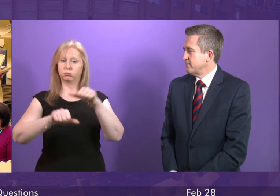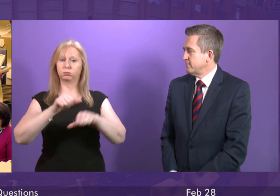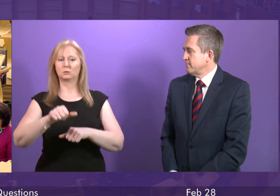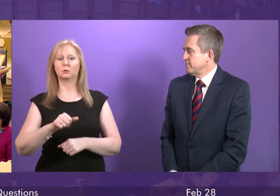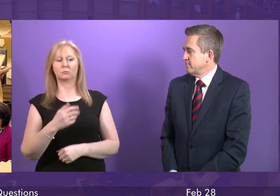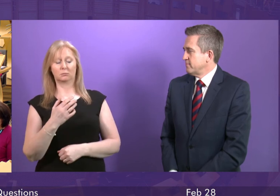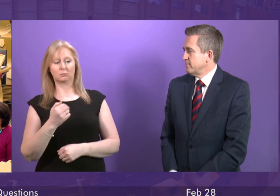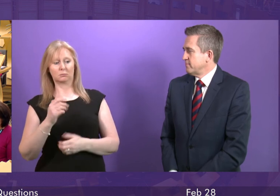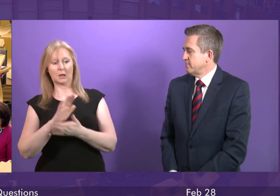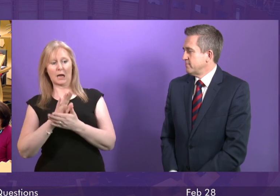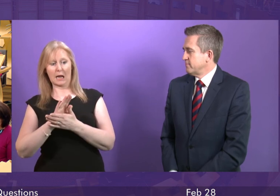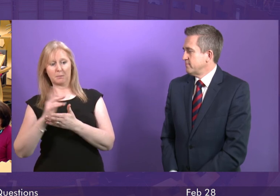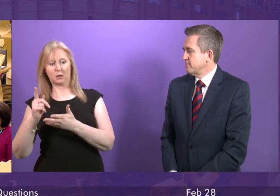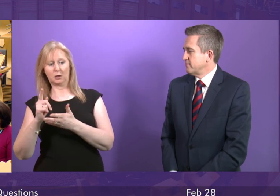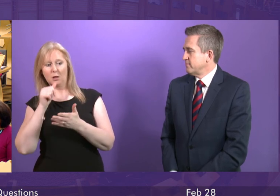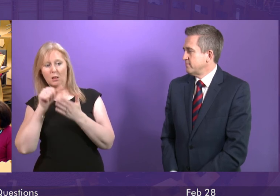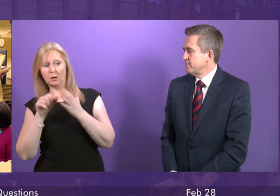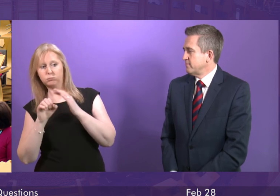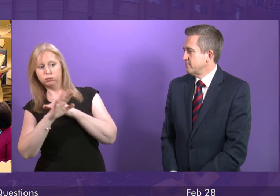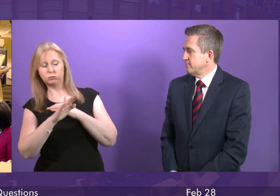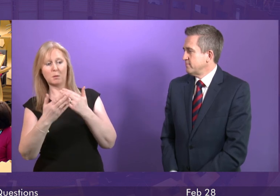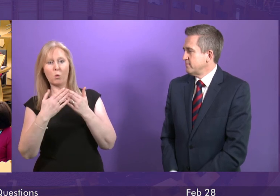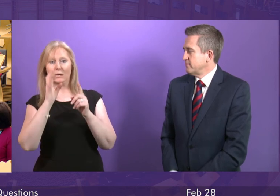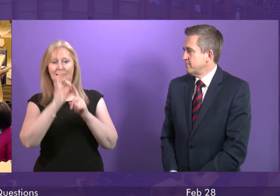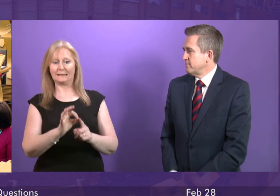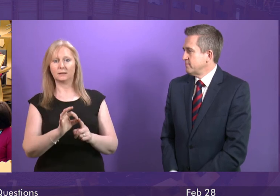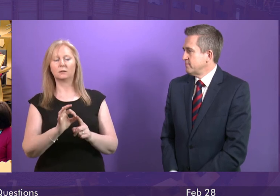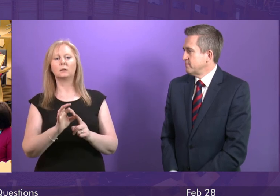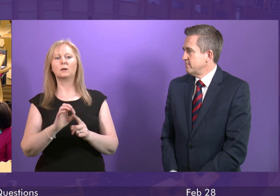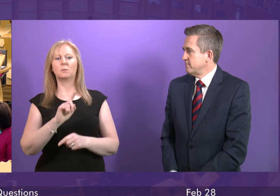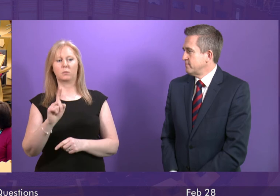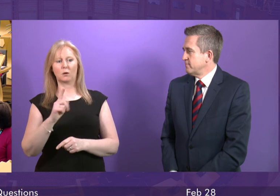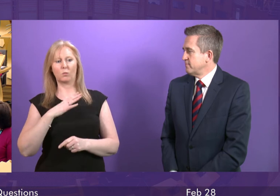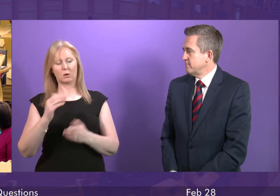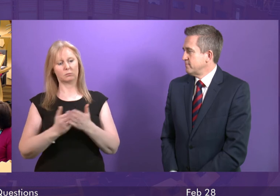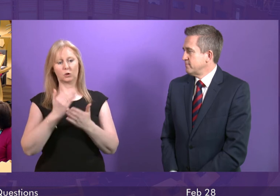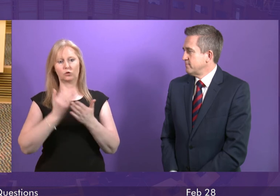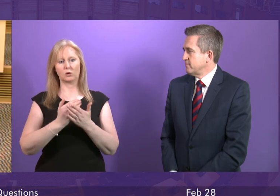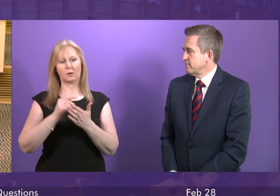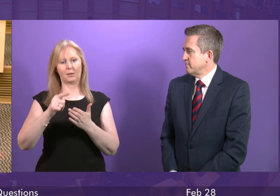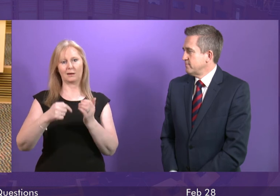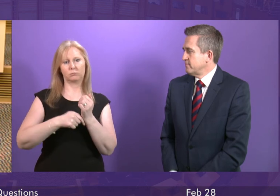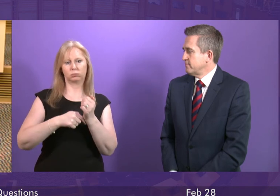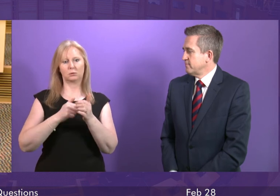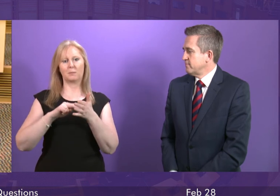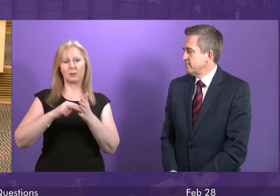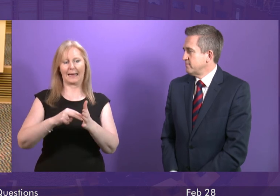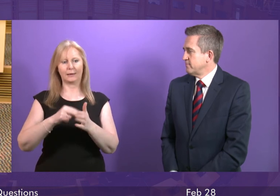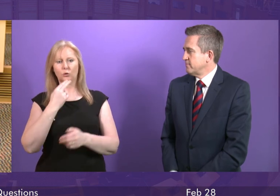write to Liz Smith with more detail of that. But, of course, we want to ensure that that contingency plan here is not required, and that